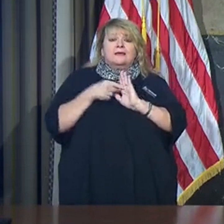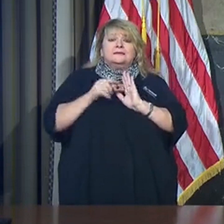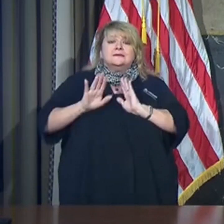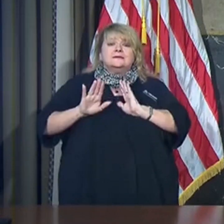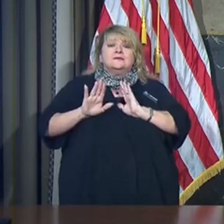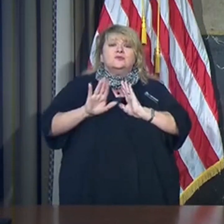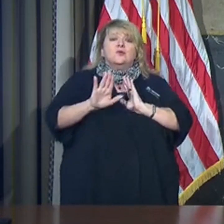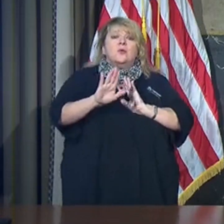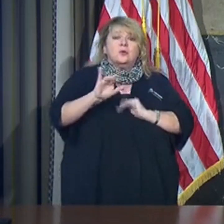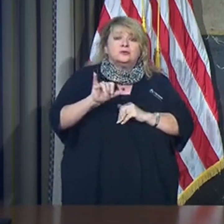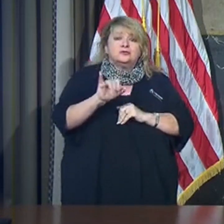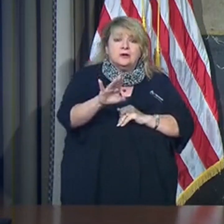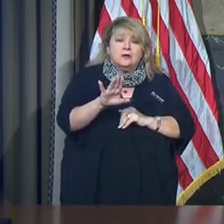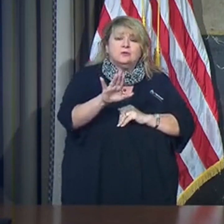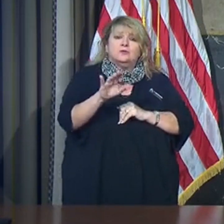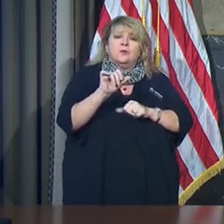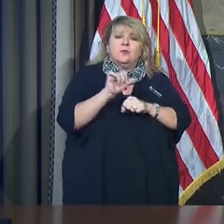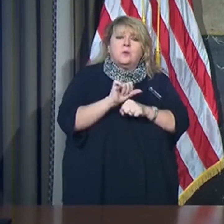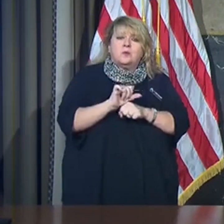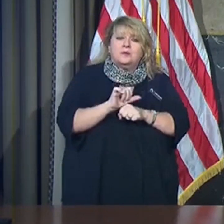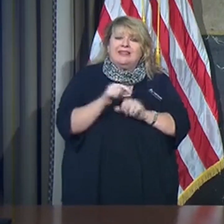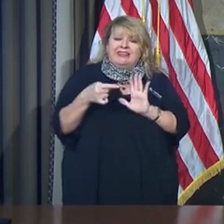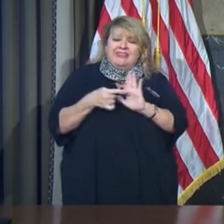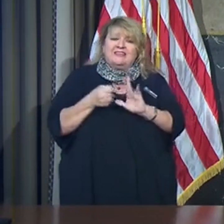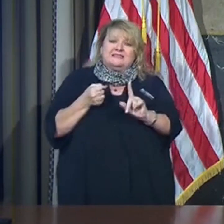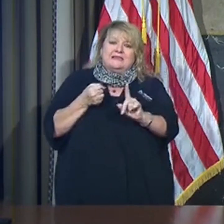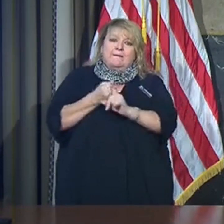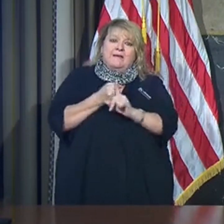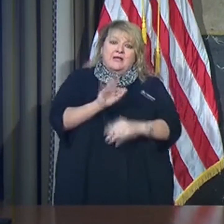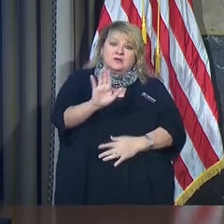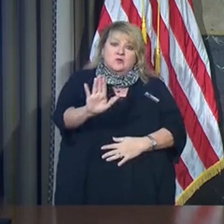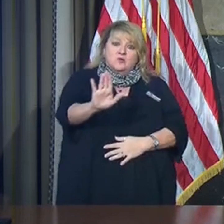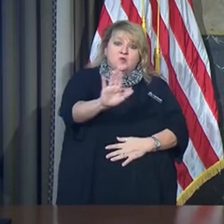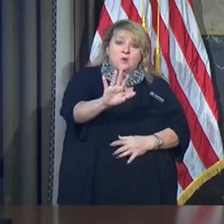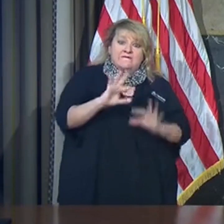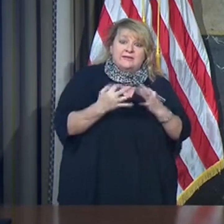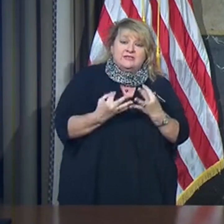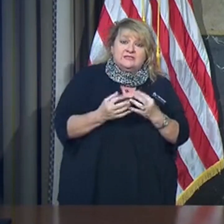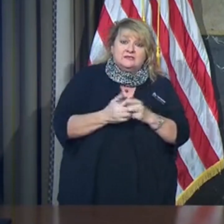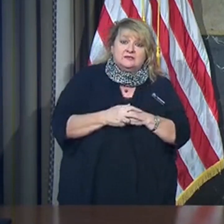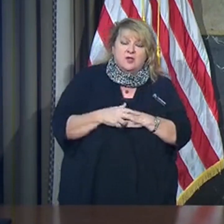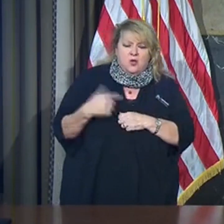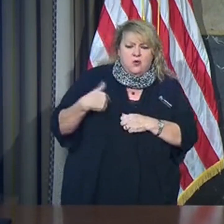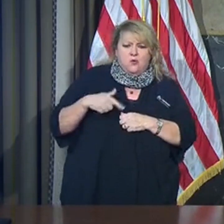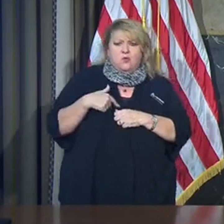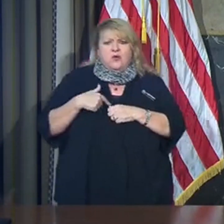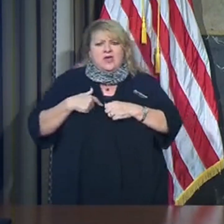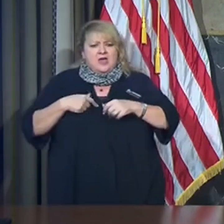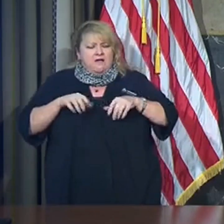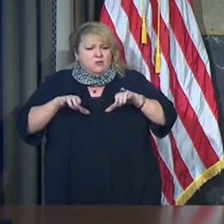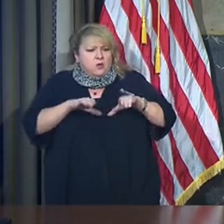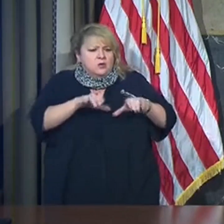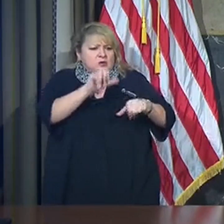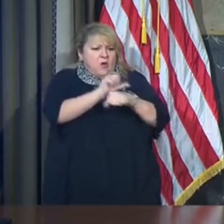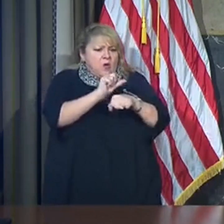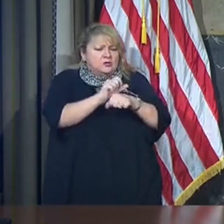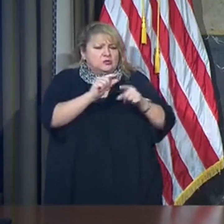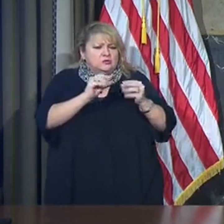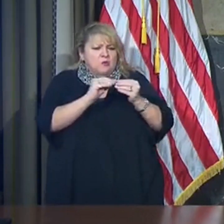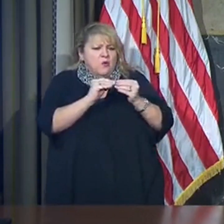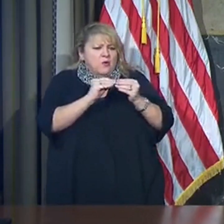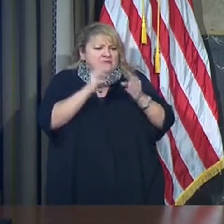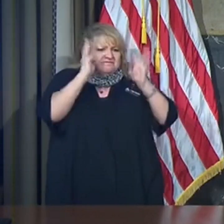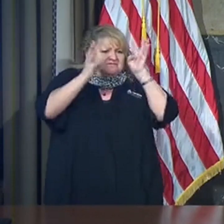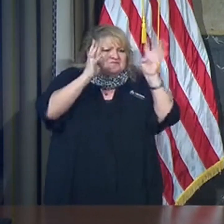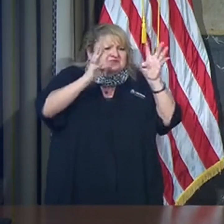to your families. At the current pace, we have made strategic movements to advance our therapies. As Governor Edwards